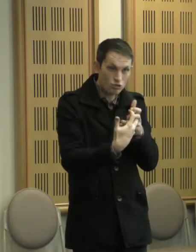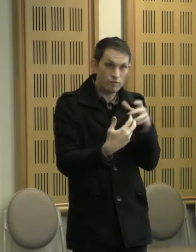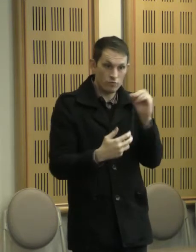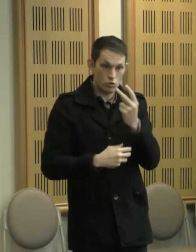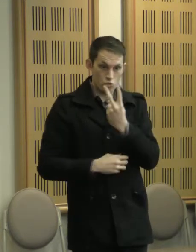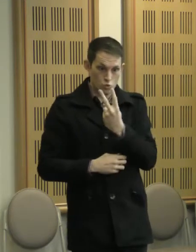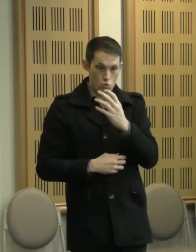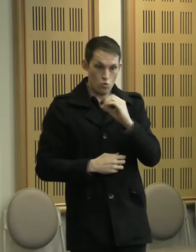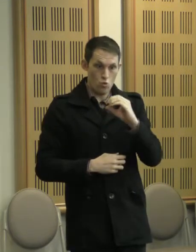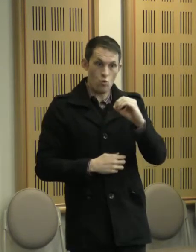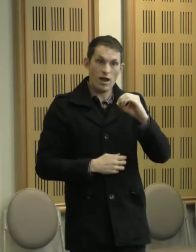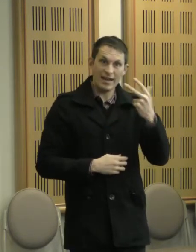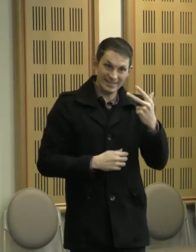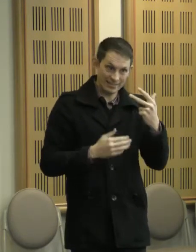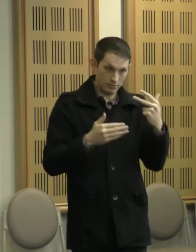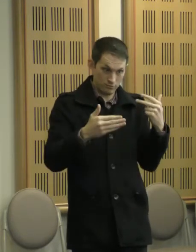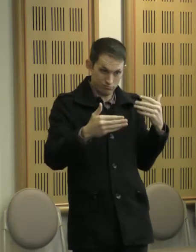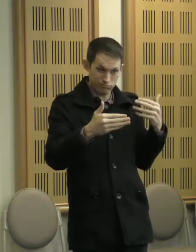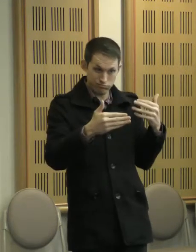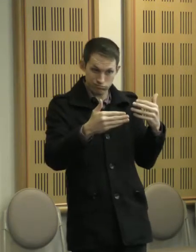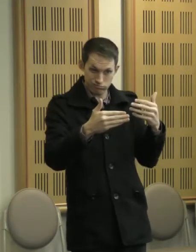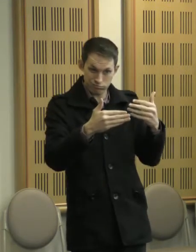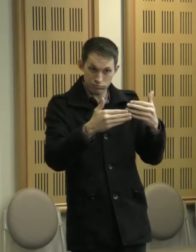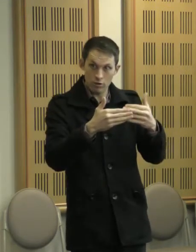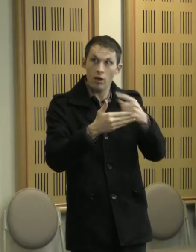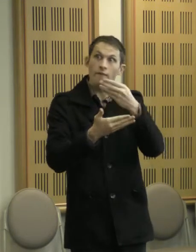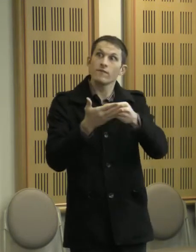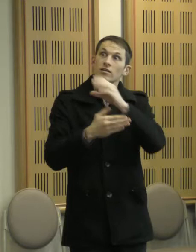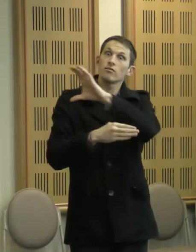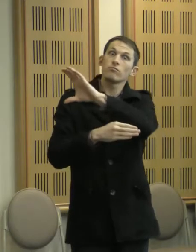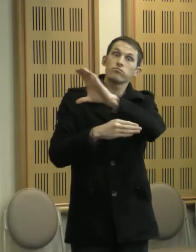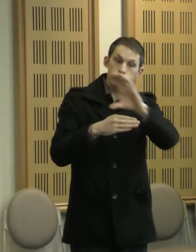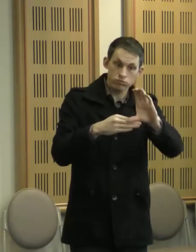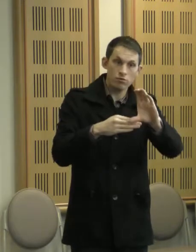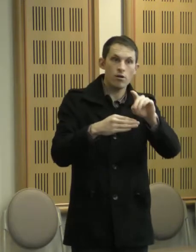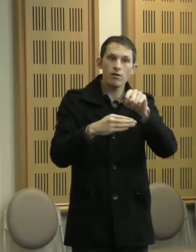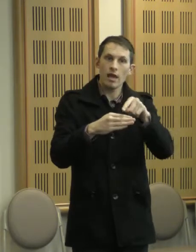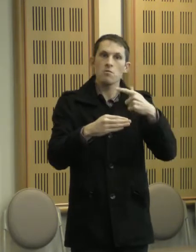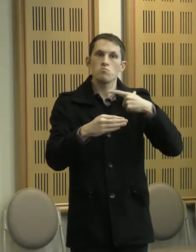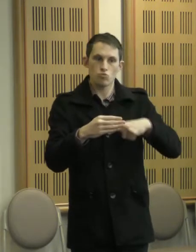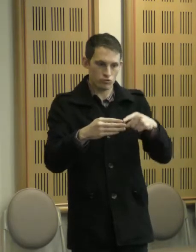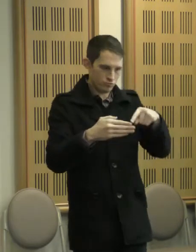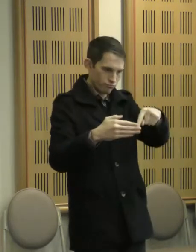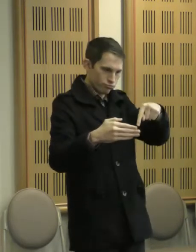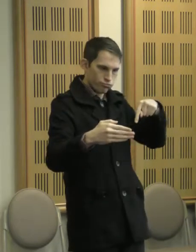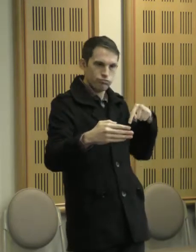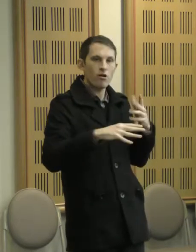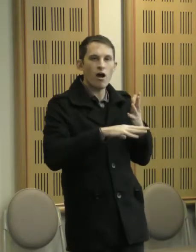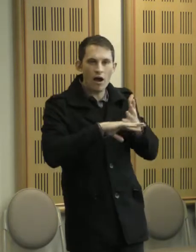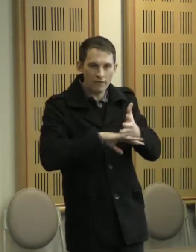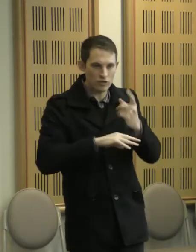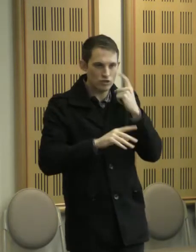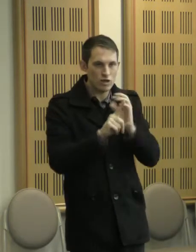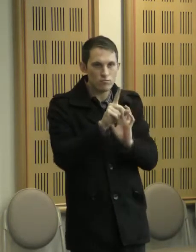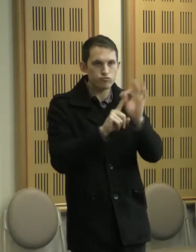In some ways, the Innovation funding was the culmination of a long-term effort to improve our relationships with